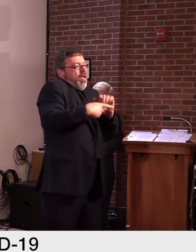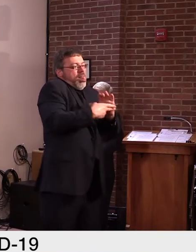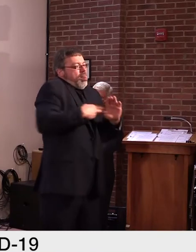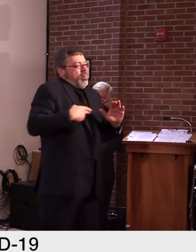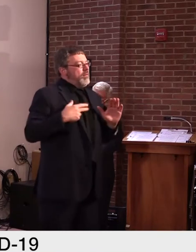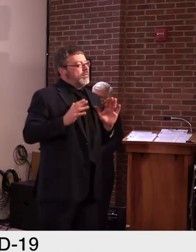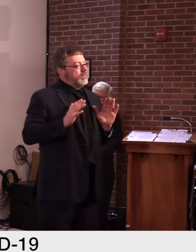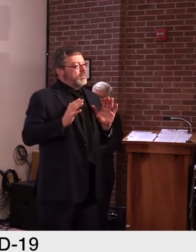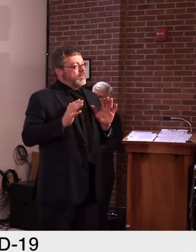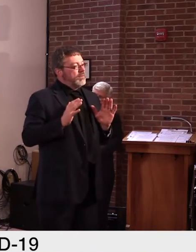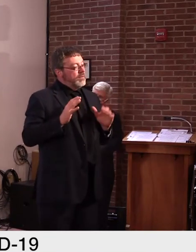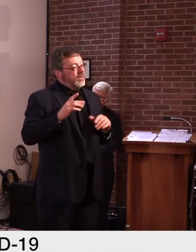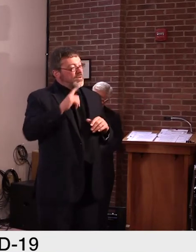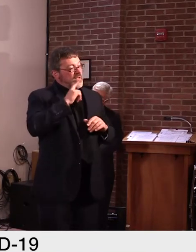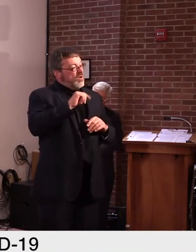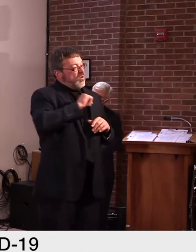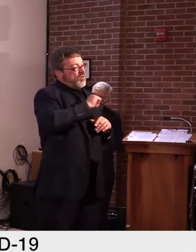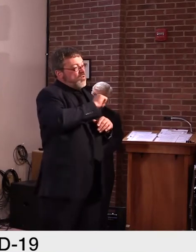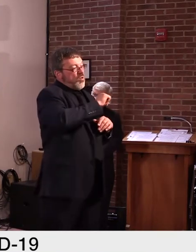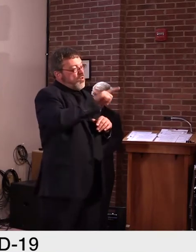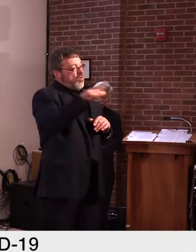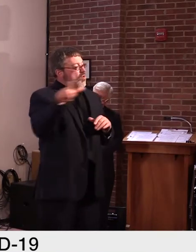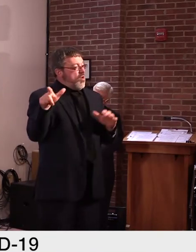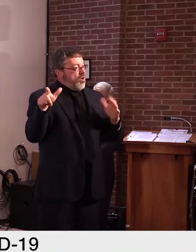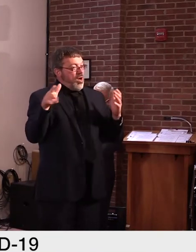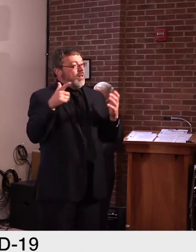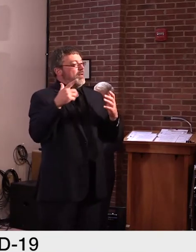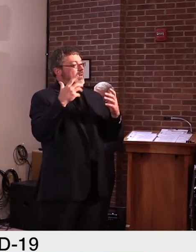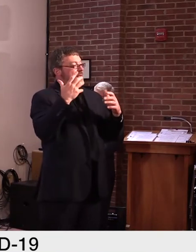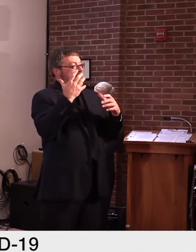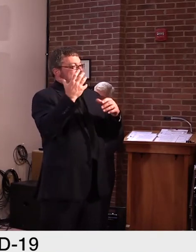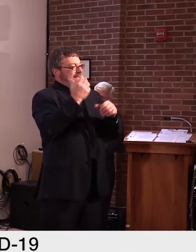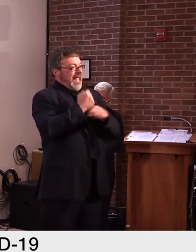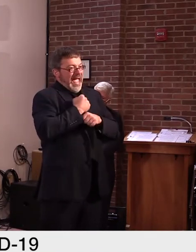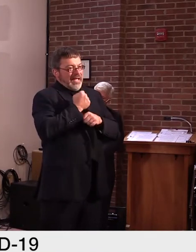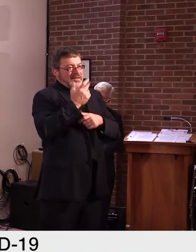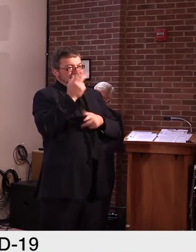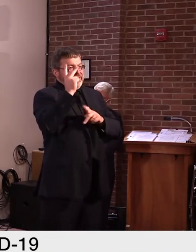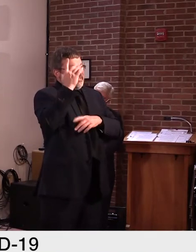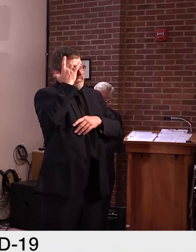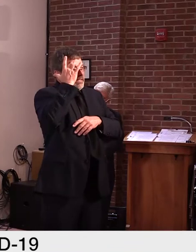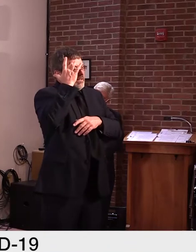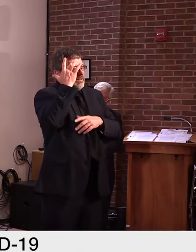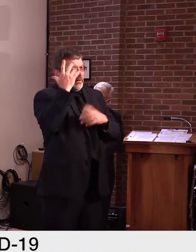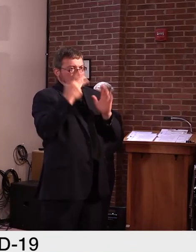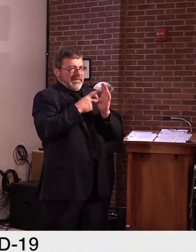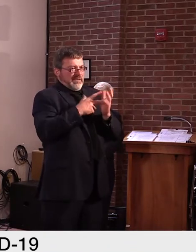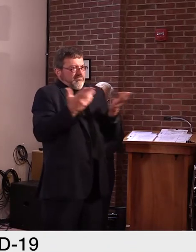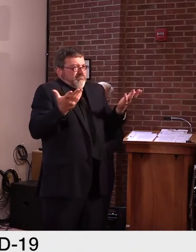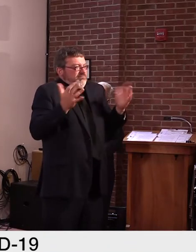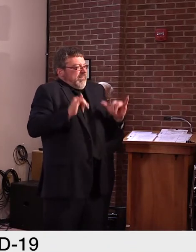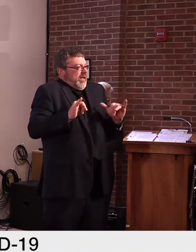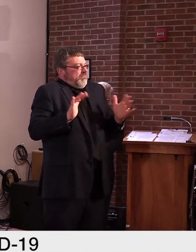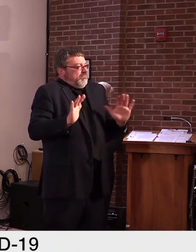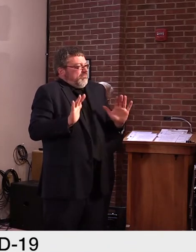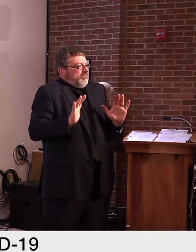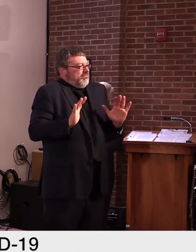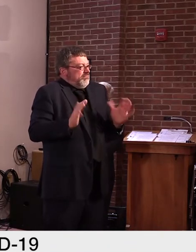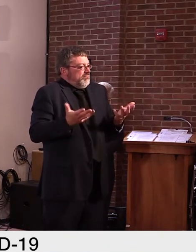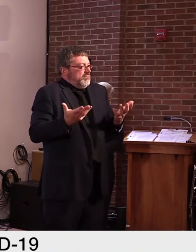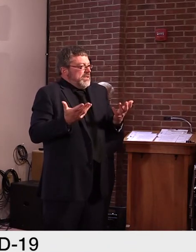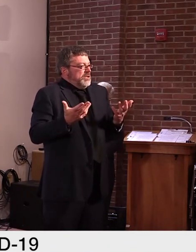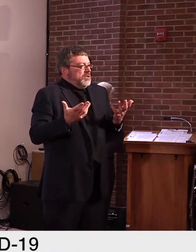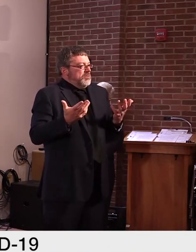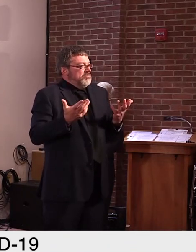people who were afflicted. Um, it's not like they intentionally, um, got infected and tried to